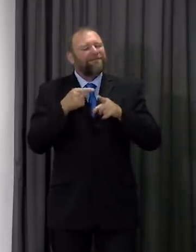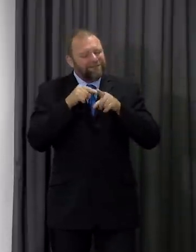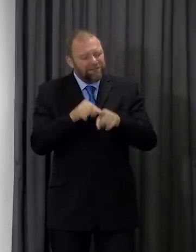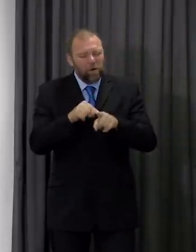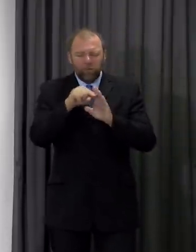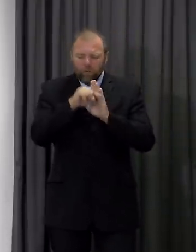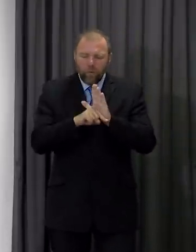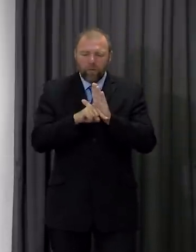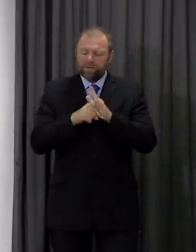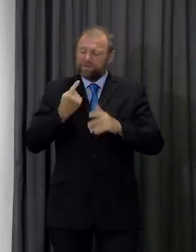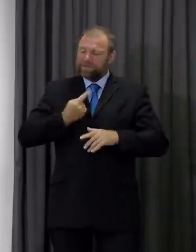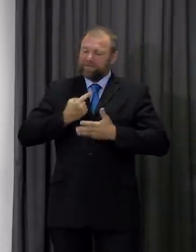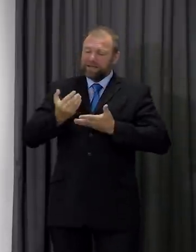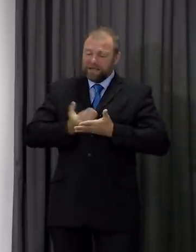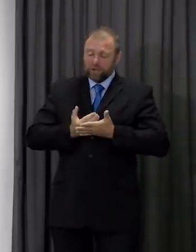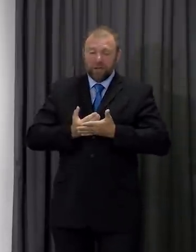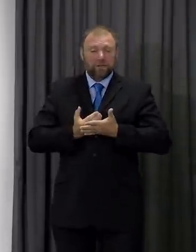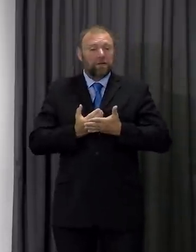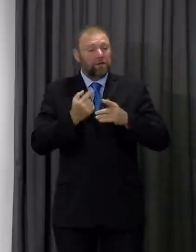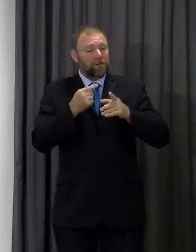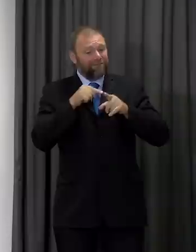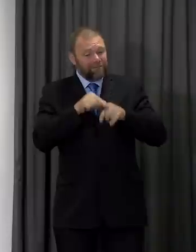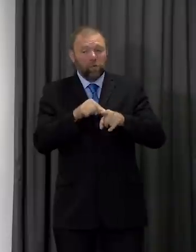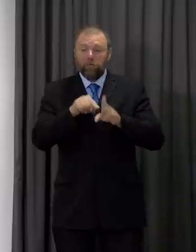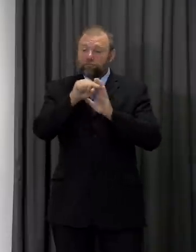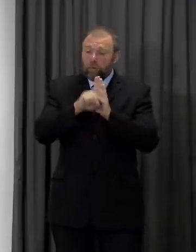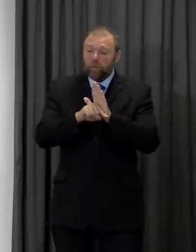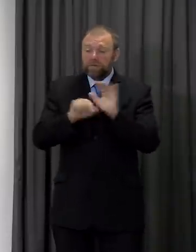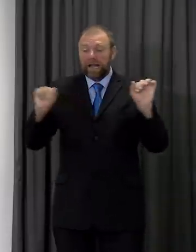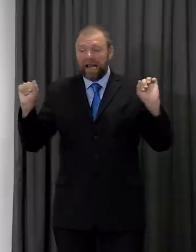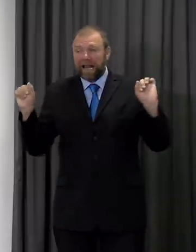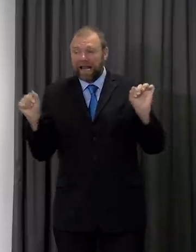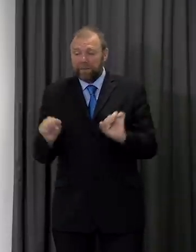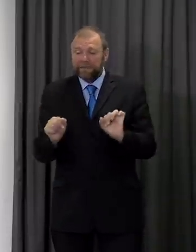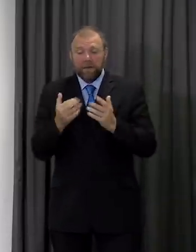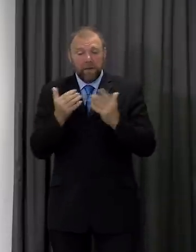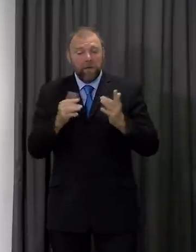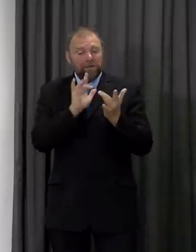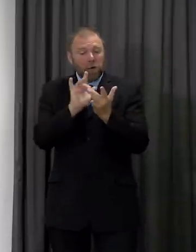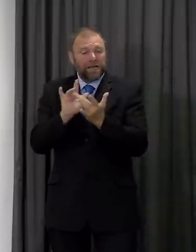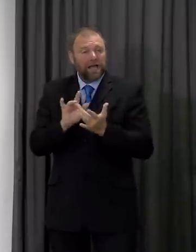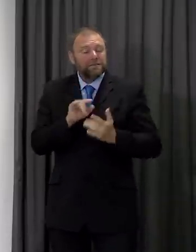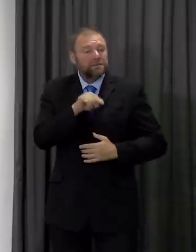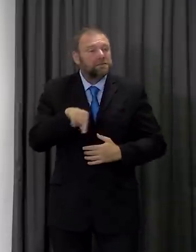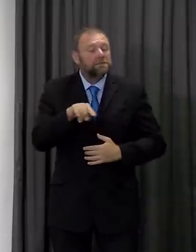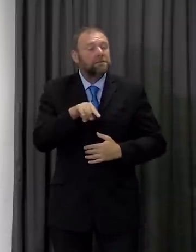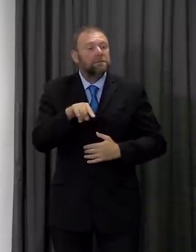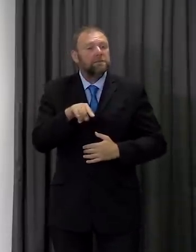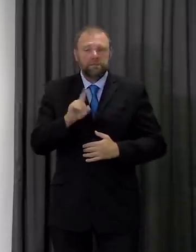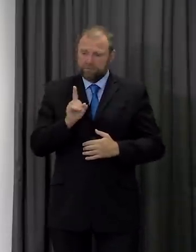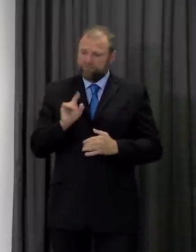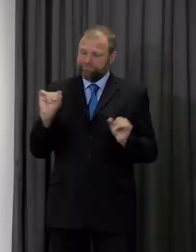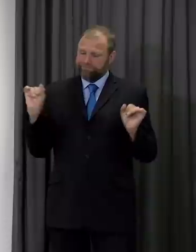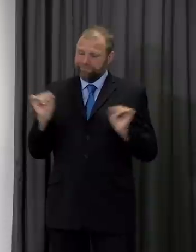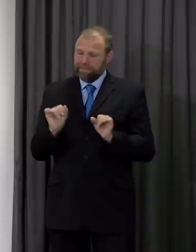on limiting the number of contacts you are having because that is the way that we will get through this and minimise the harm that will otherwise take